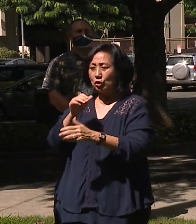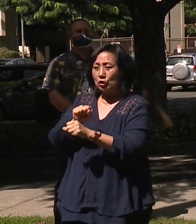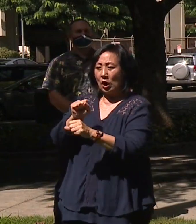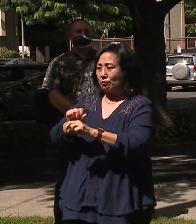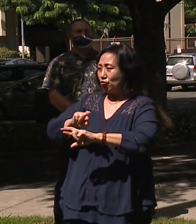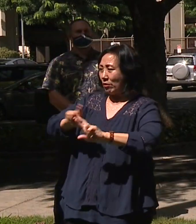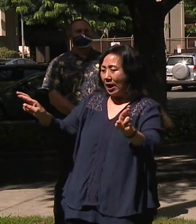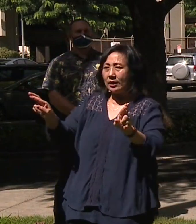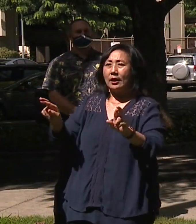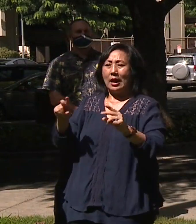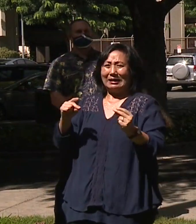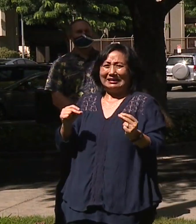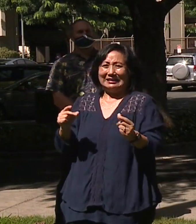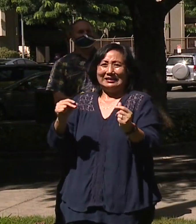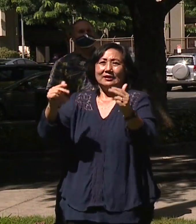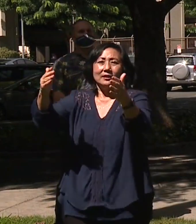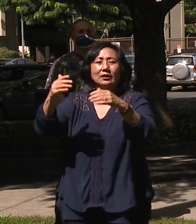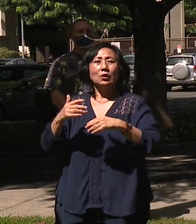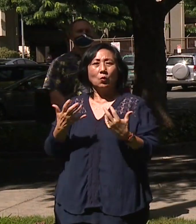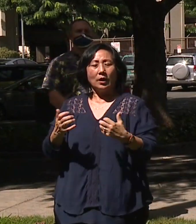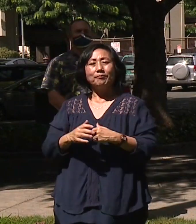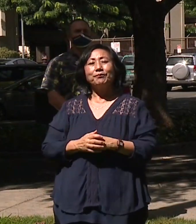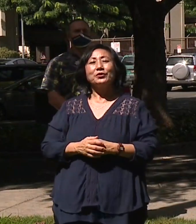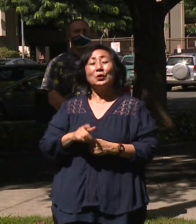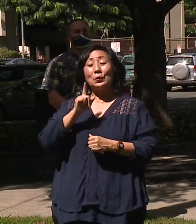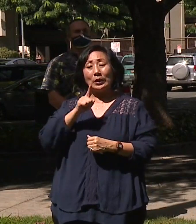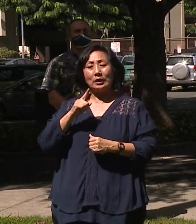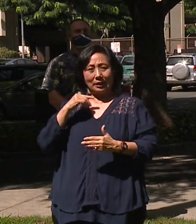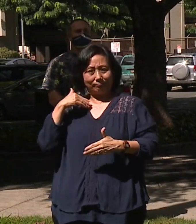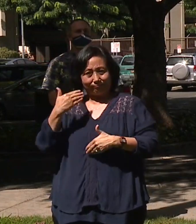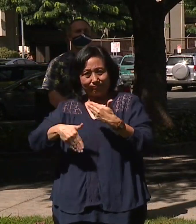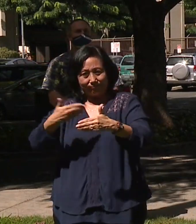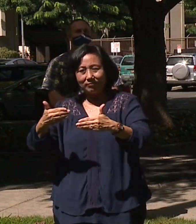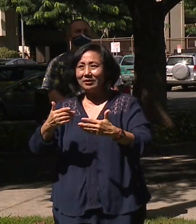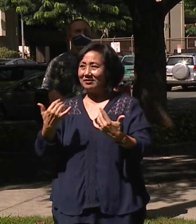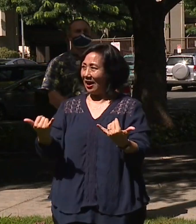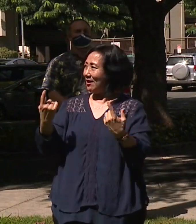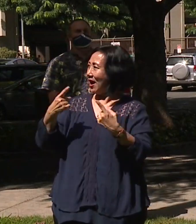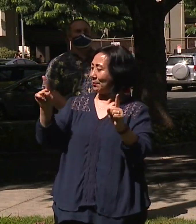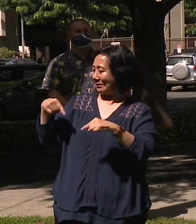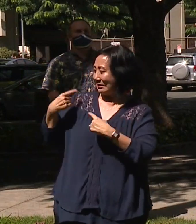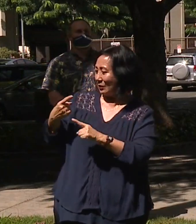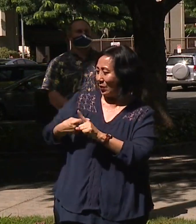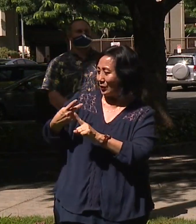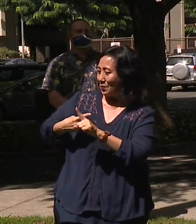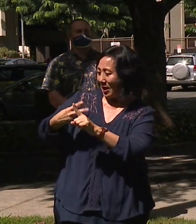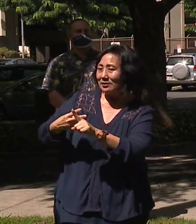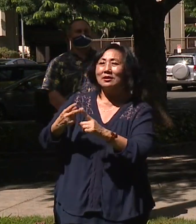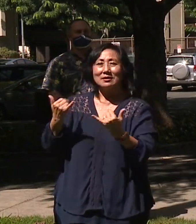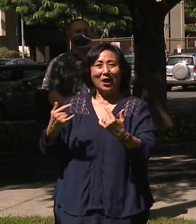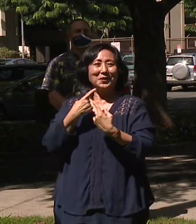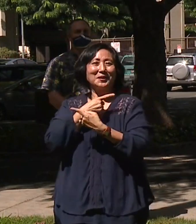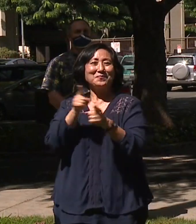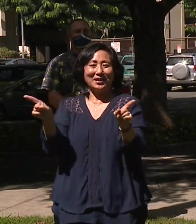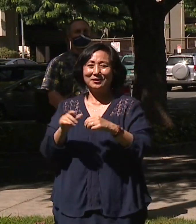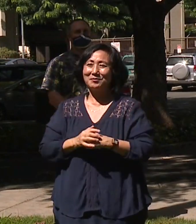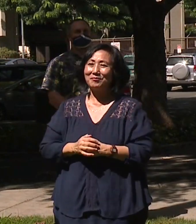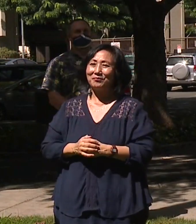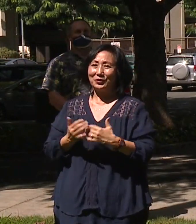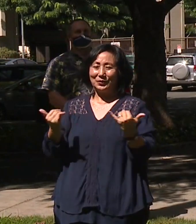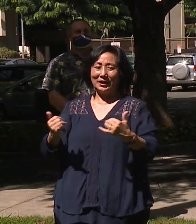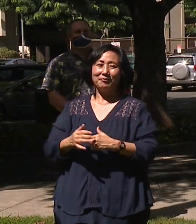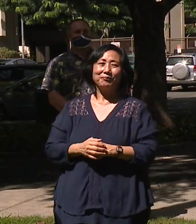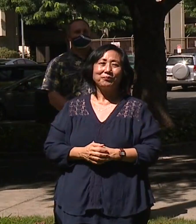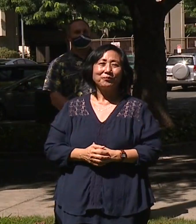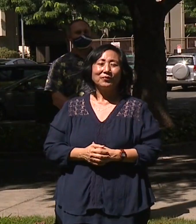and to really expedite this. And so it really re-expedited and made this happen over the past couple months to be able to make this announcement here